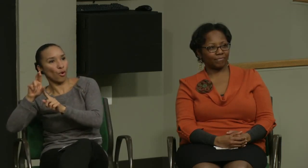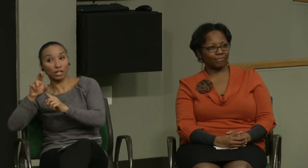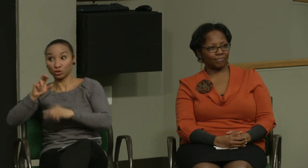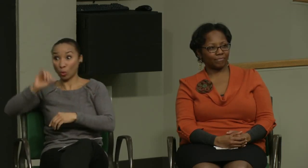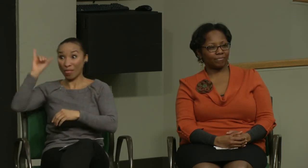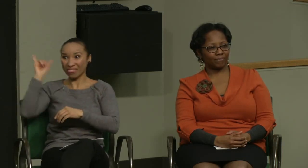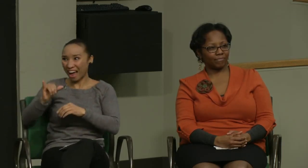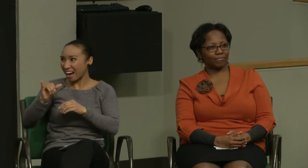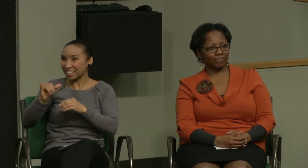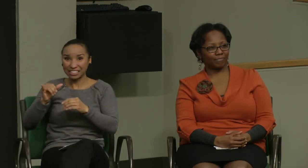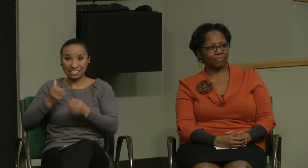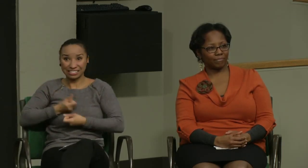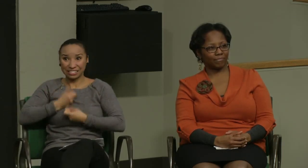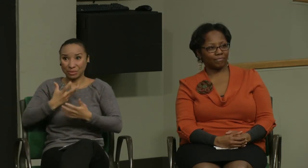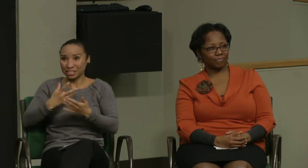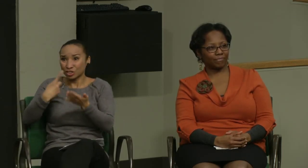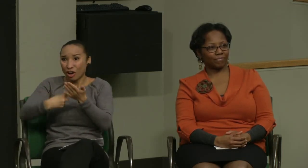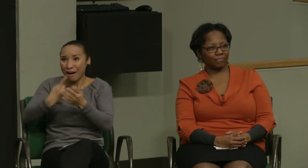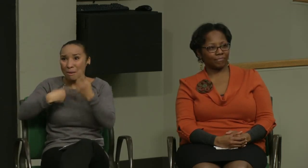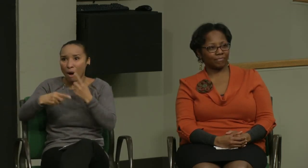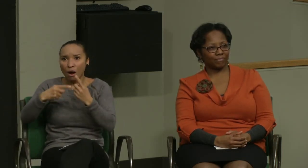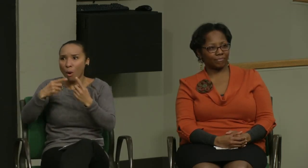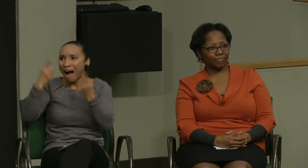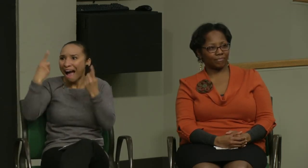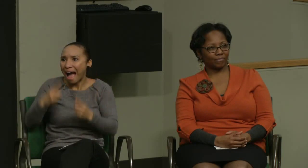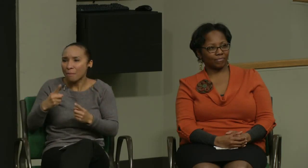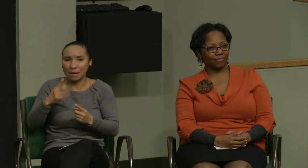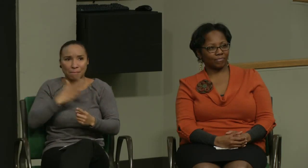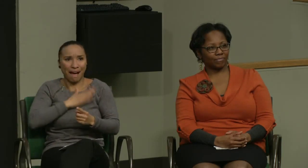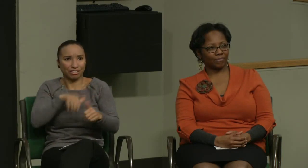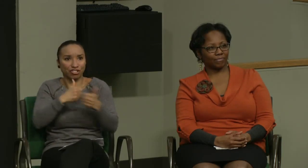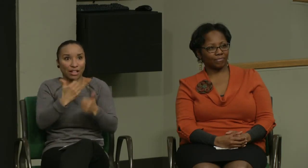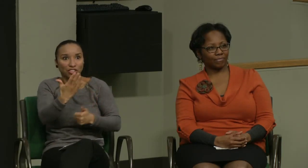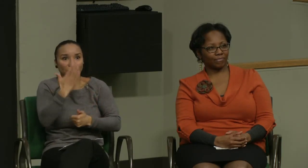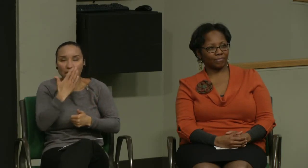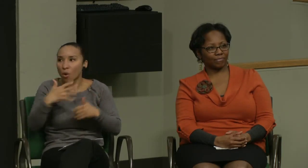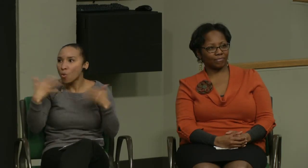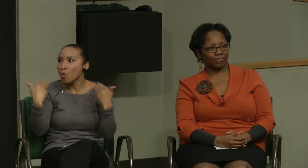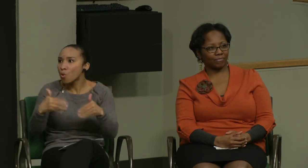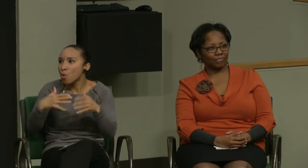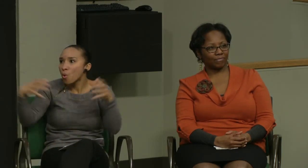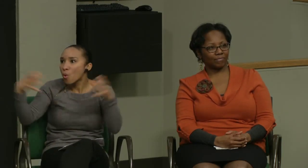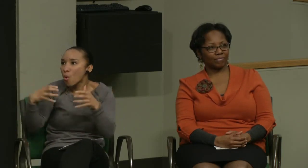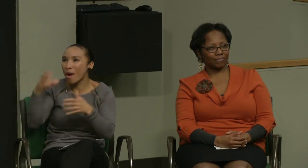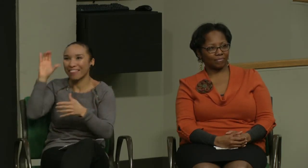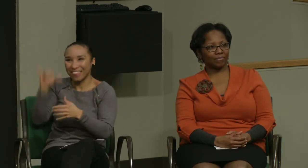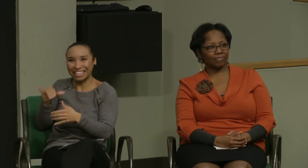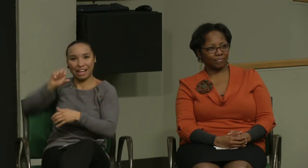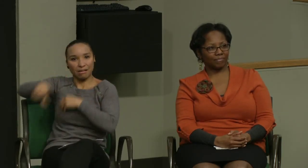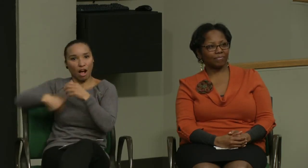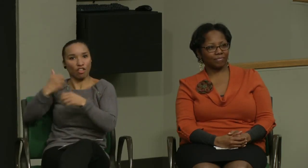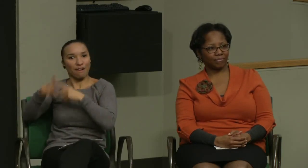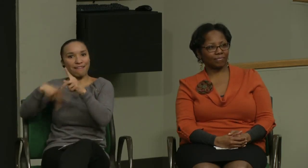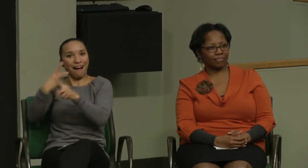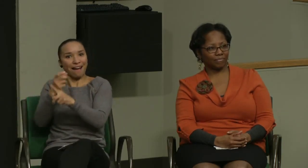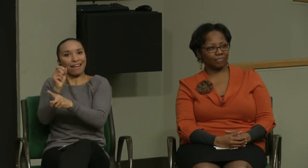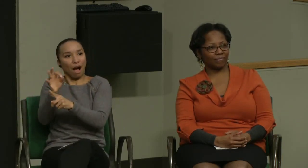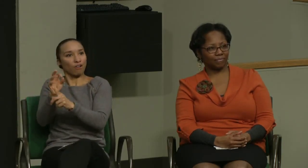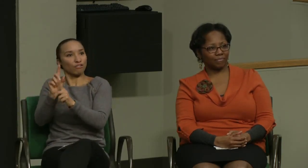another aspect of mentorship. So, being able to express the challenges that we faced and having an opportunity to talk